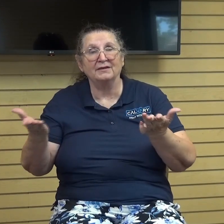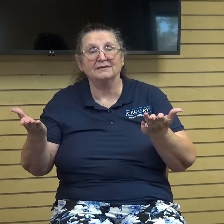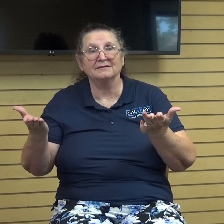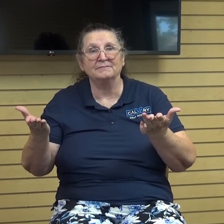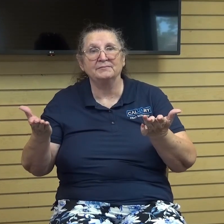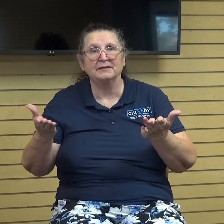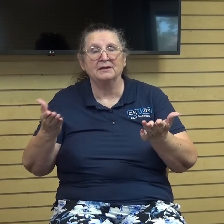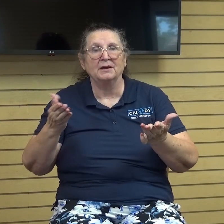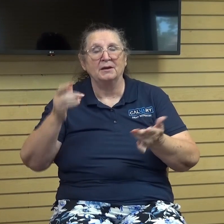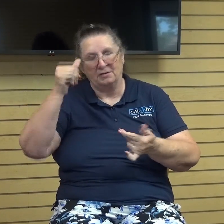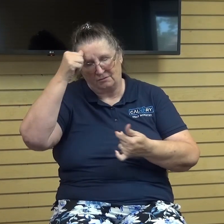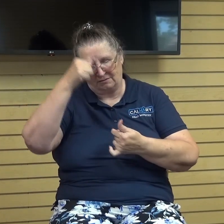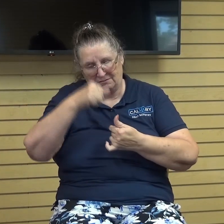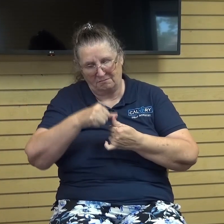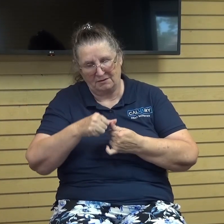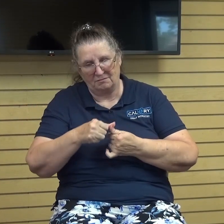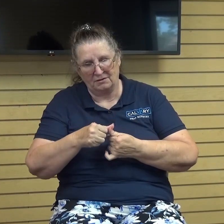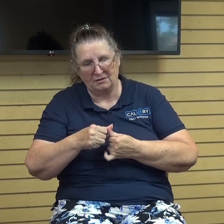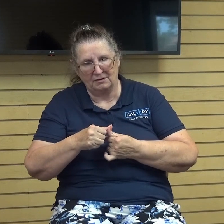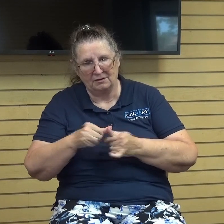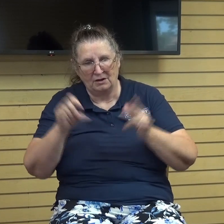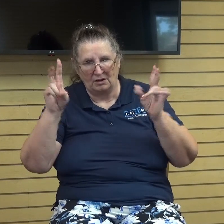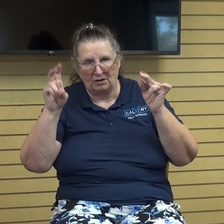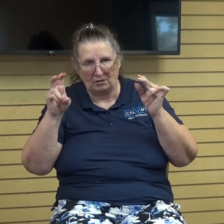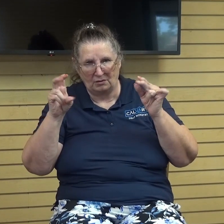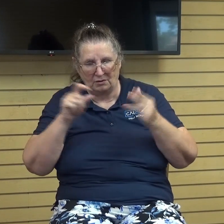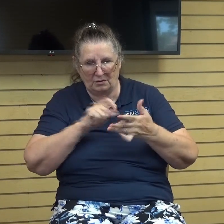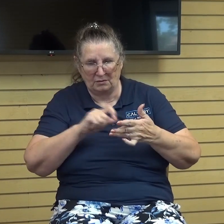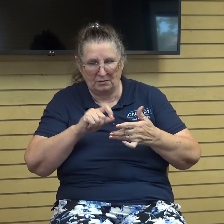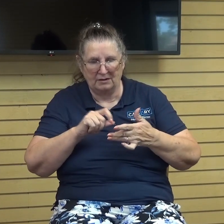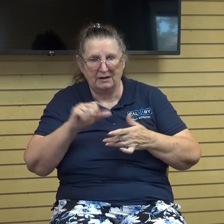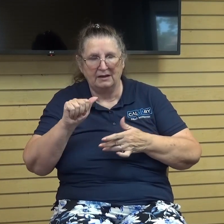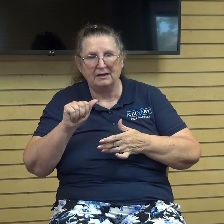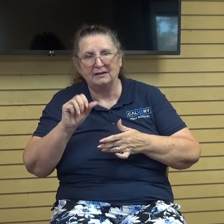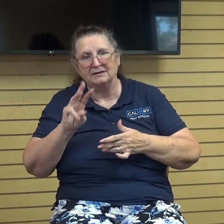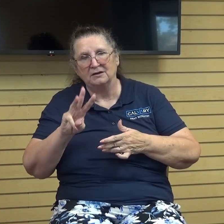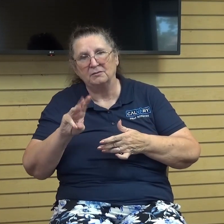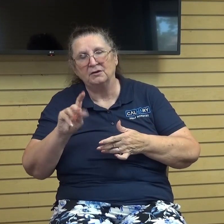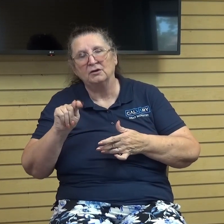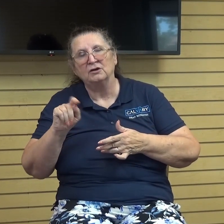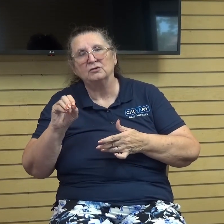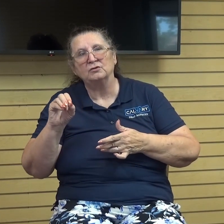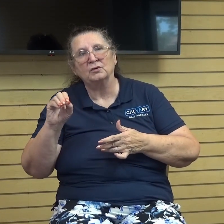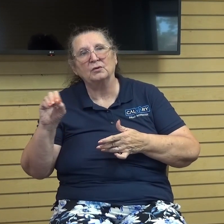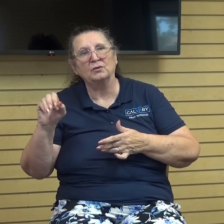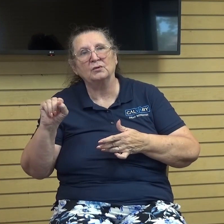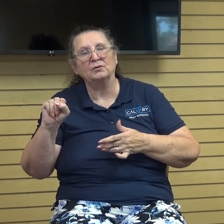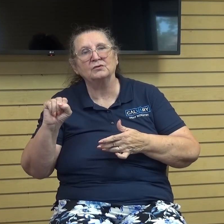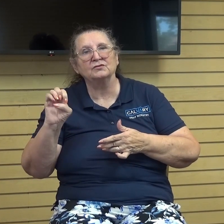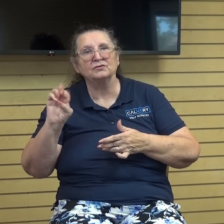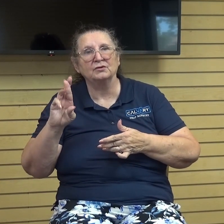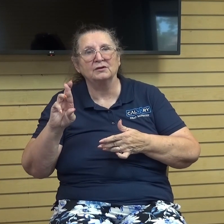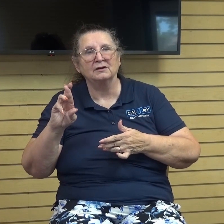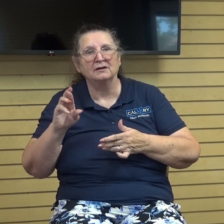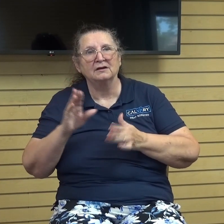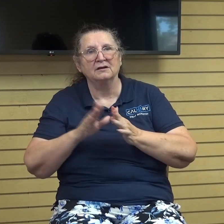a quote that i had written down some time ago by a w tozer in his book the pursuit of god